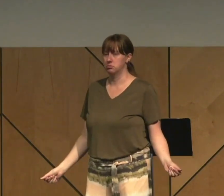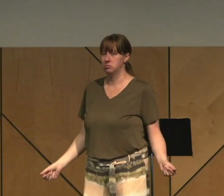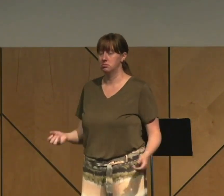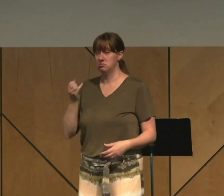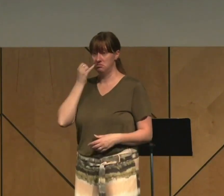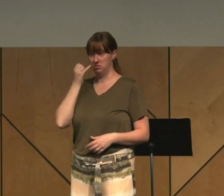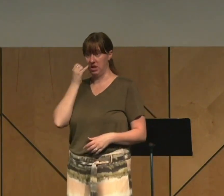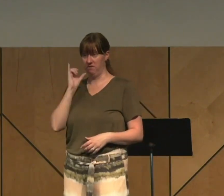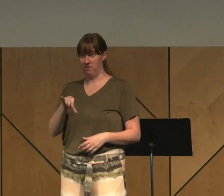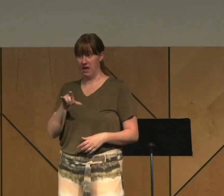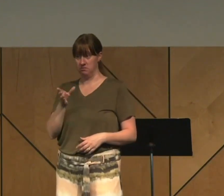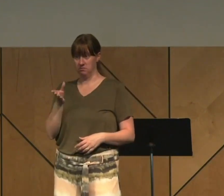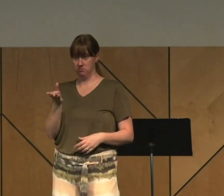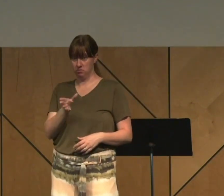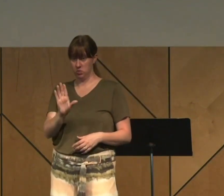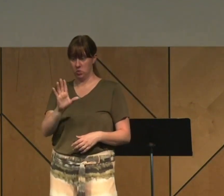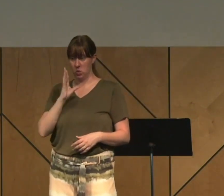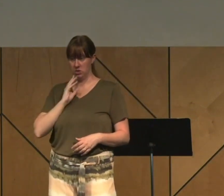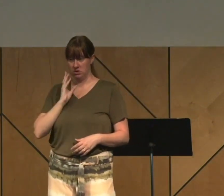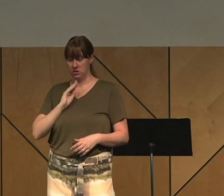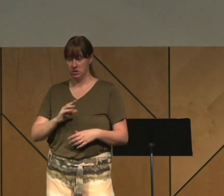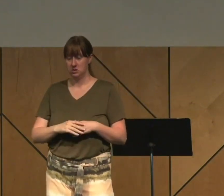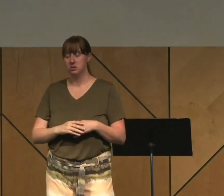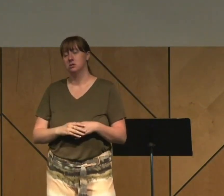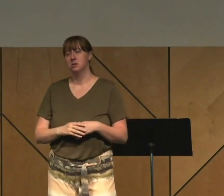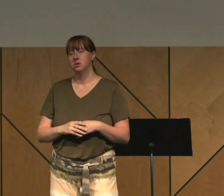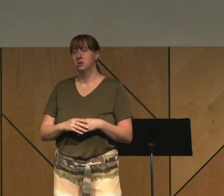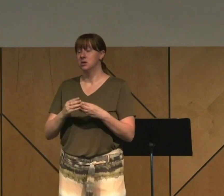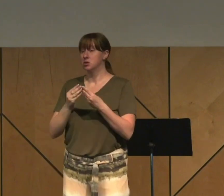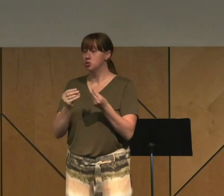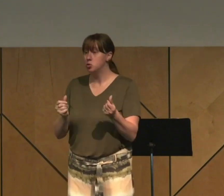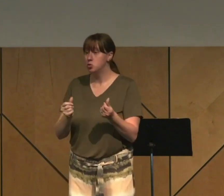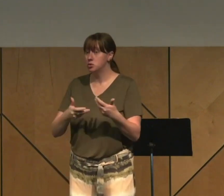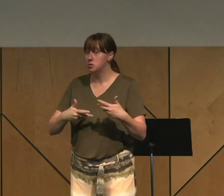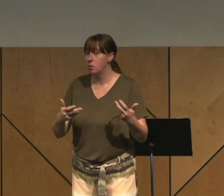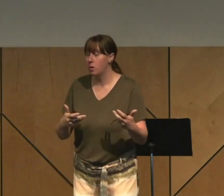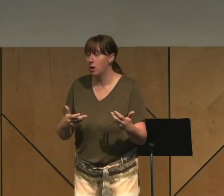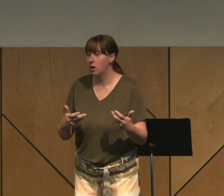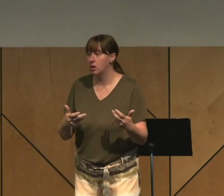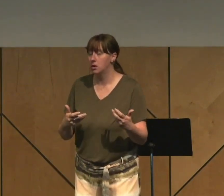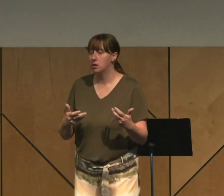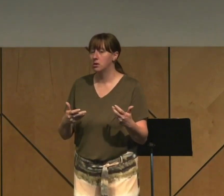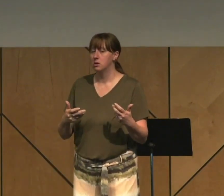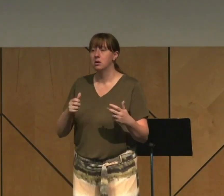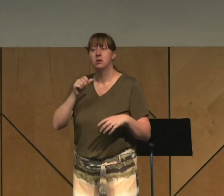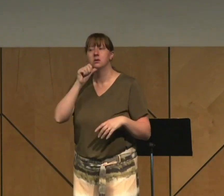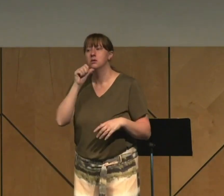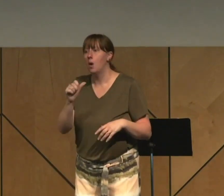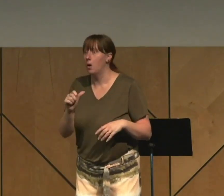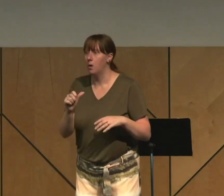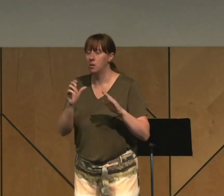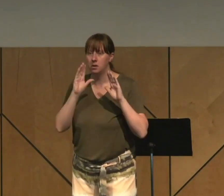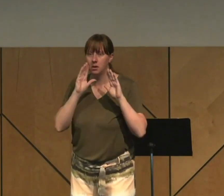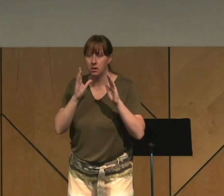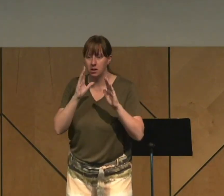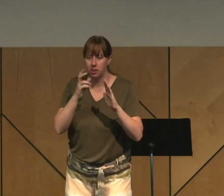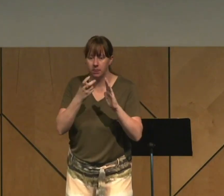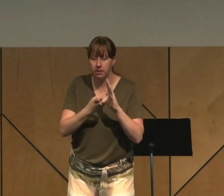solution to a passionless marriage isn't to listen to the lies of sexual sin.